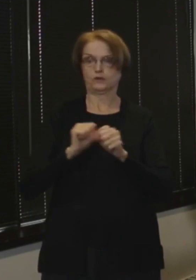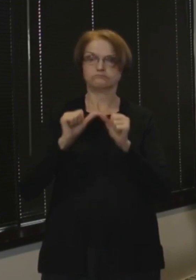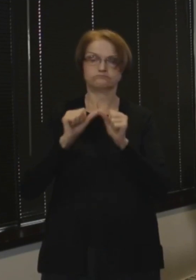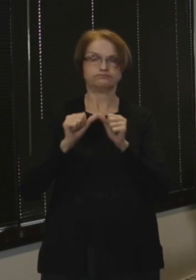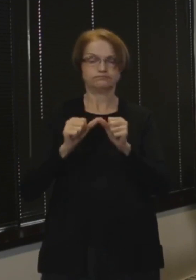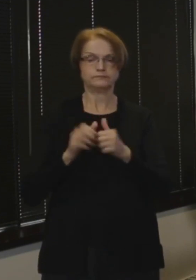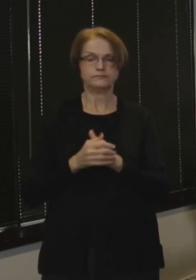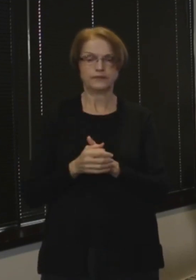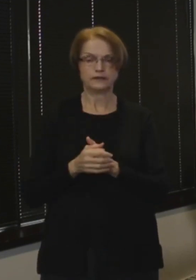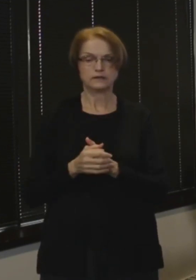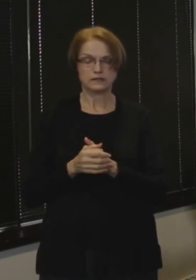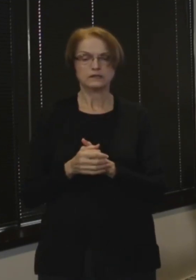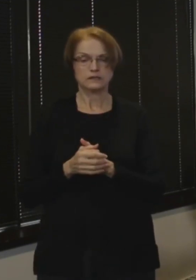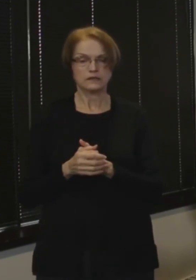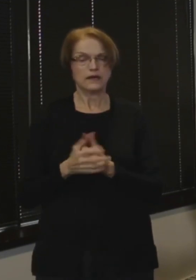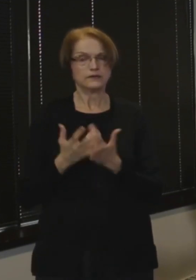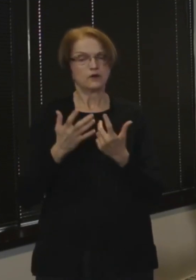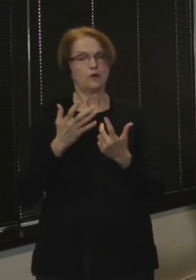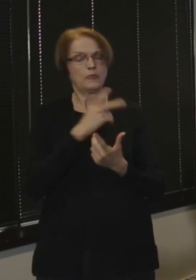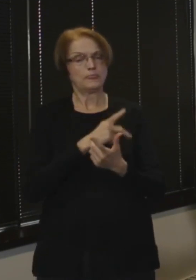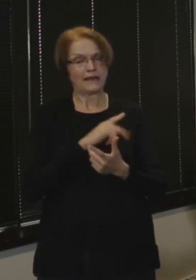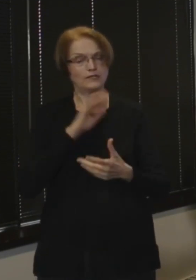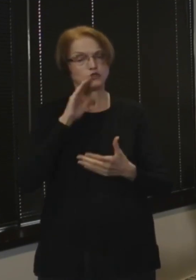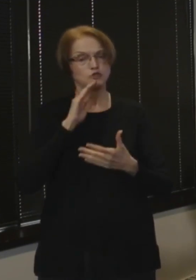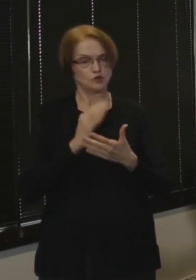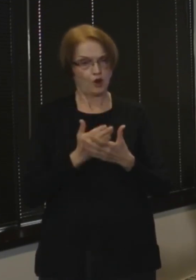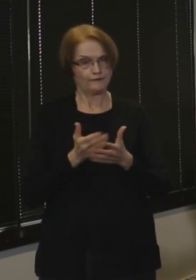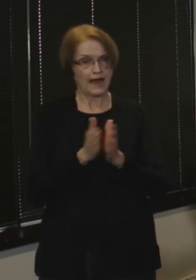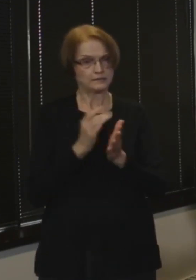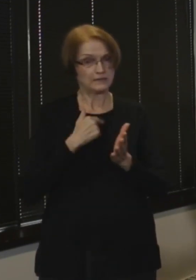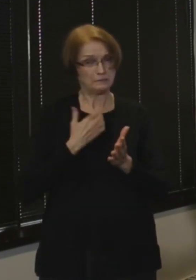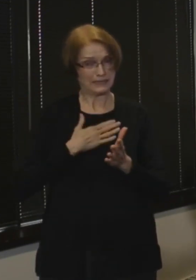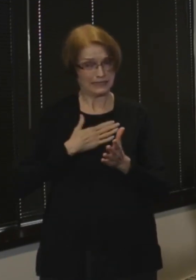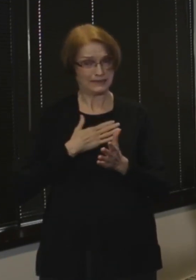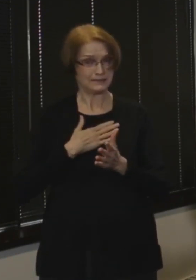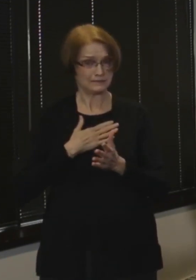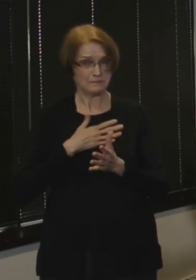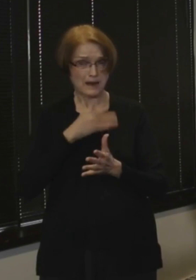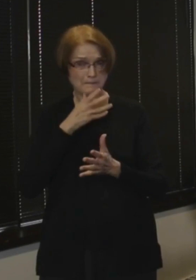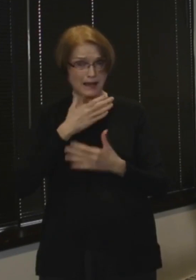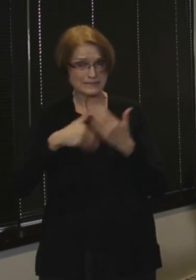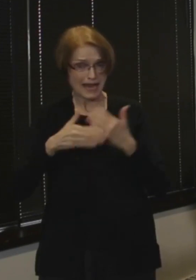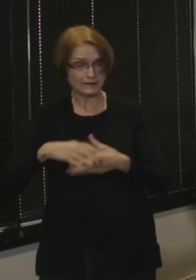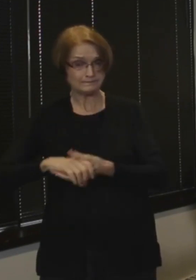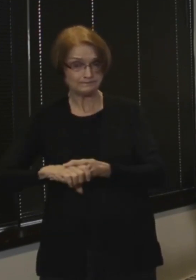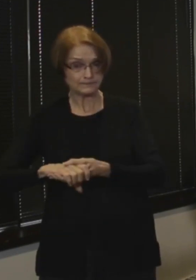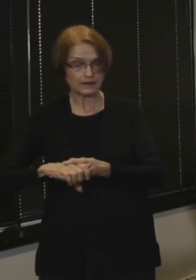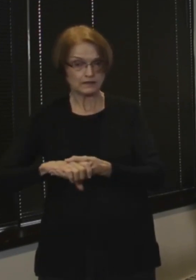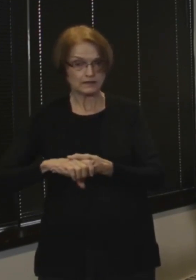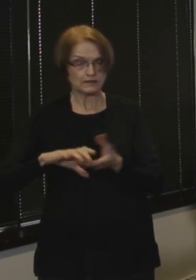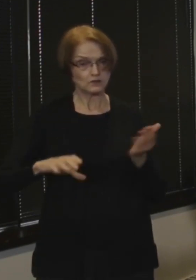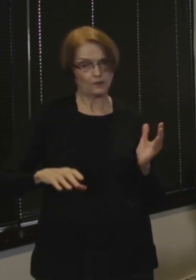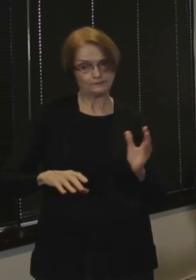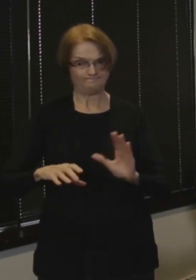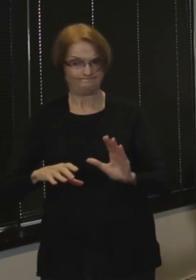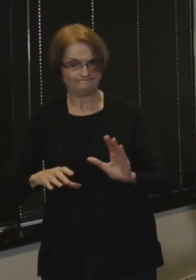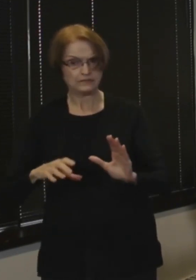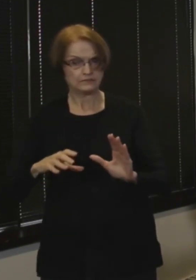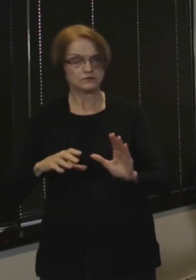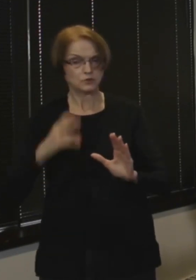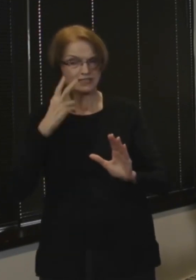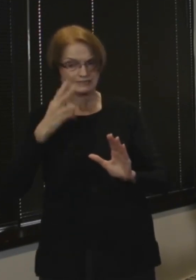At one point the patient's daughter asked me to hold her mother's hand. I moved the camera so that she could see her mother's hand gently wrapped in mine.